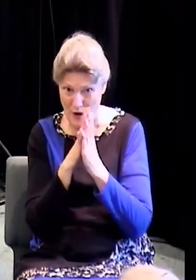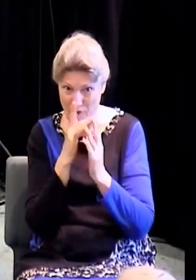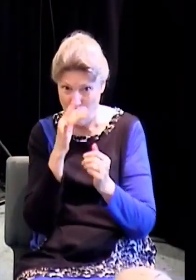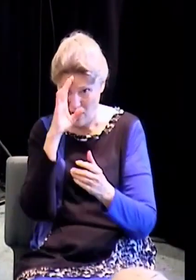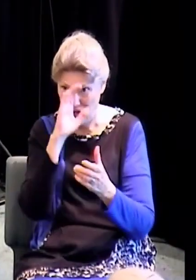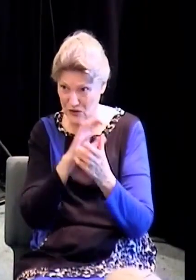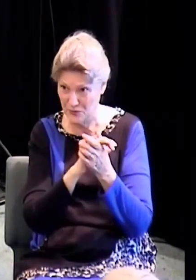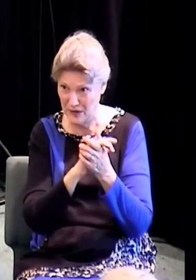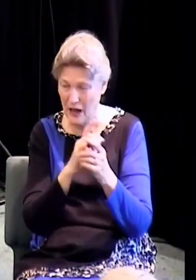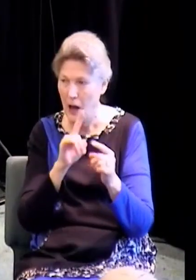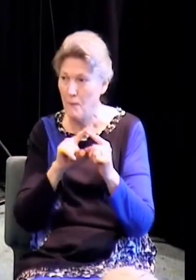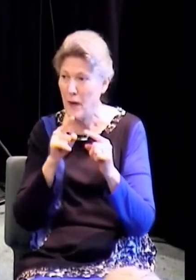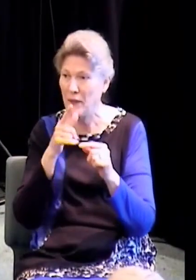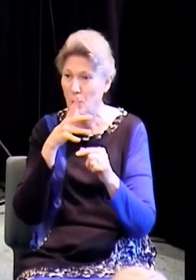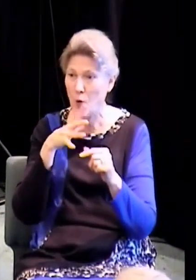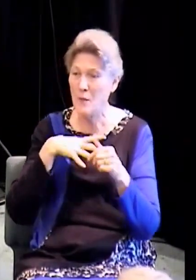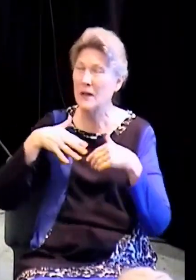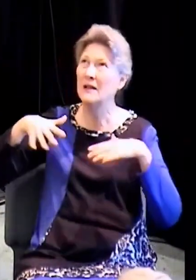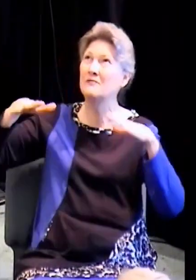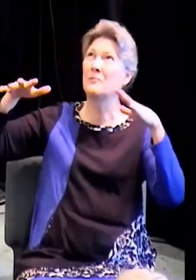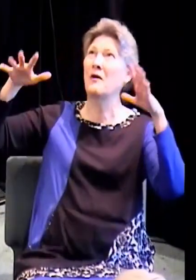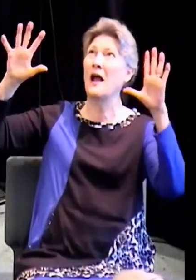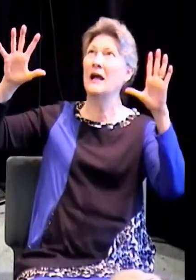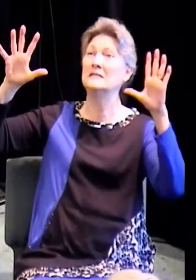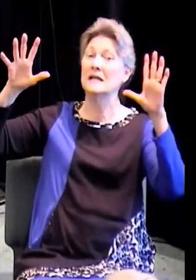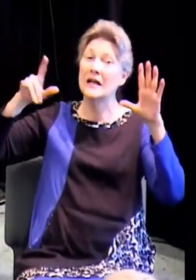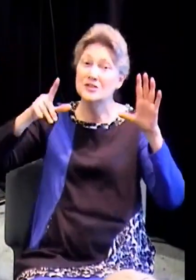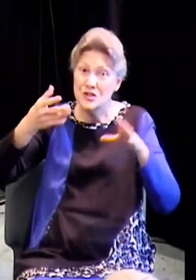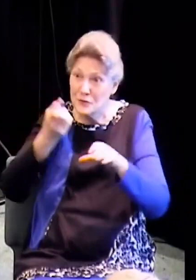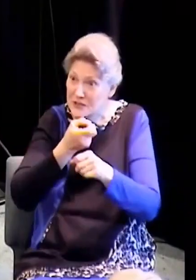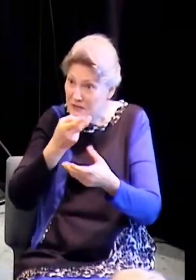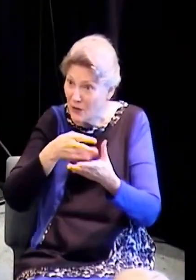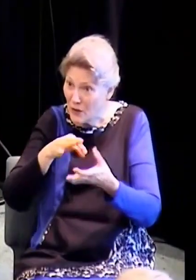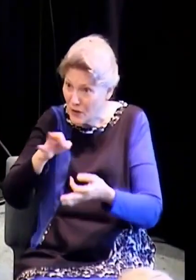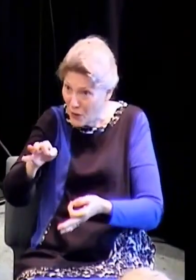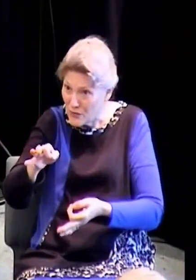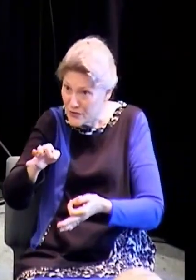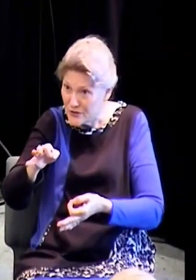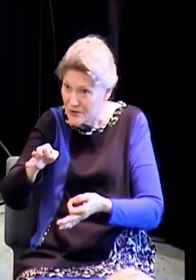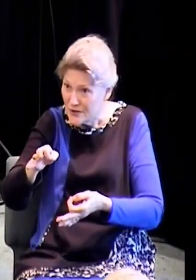I've got something greater greater than just a deliverance. I've got new life for you.